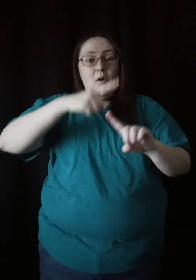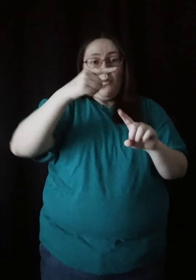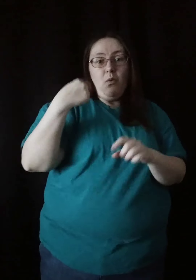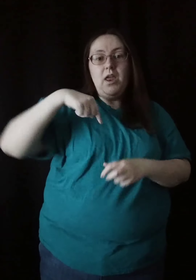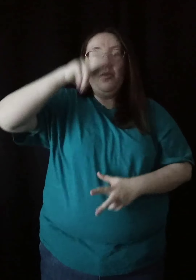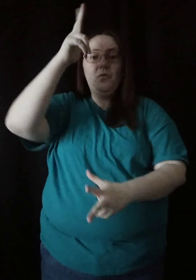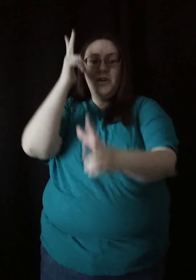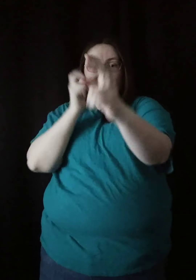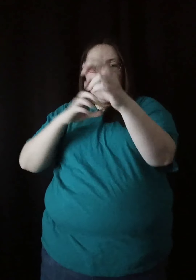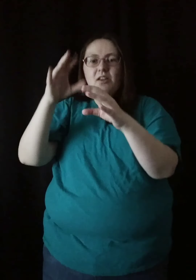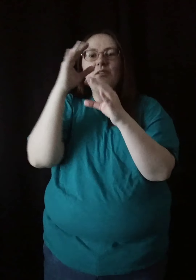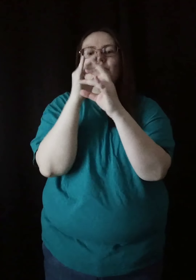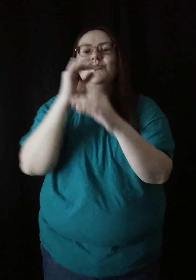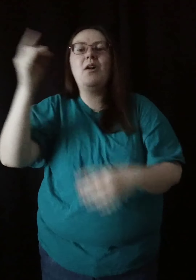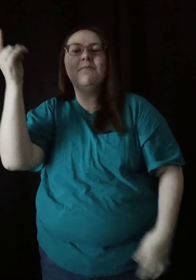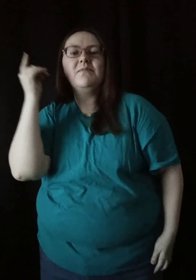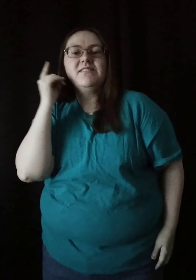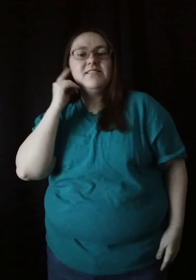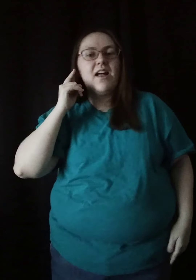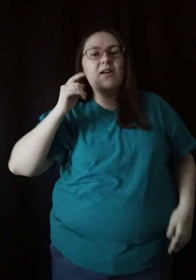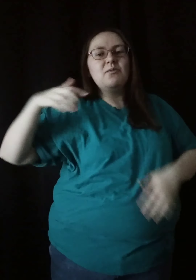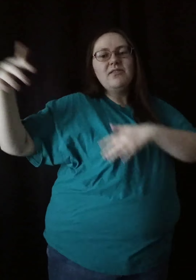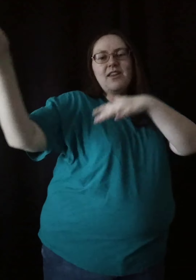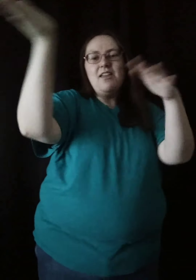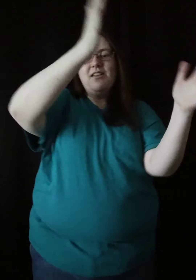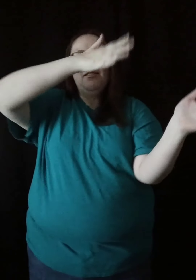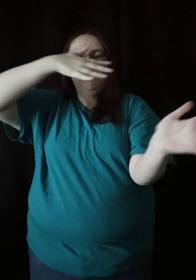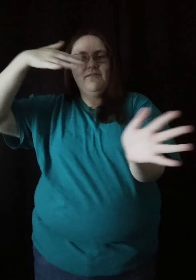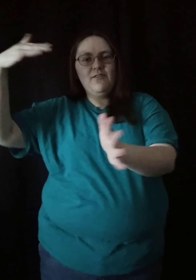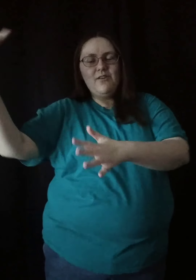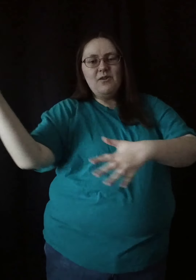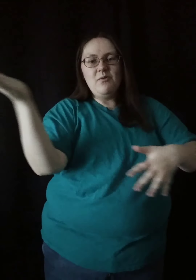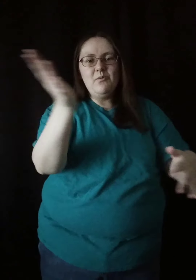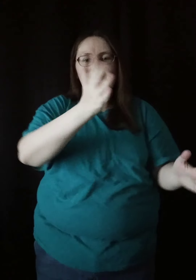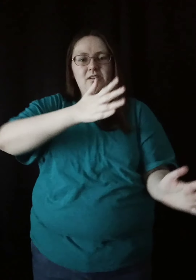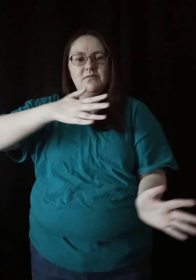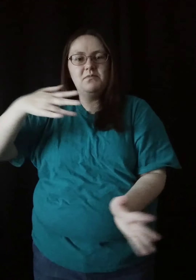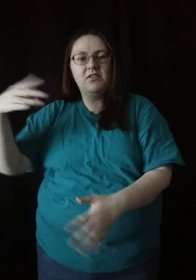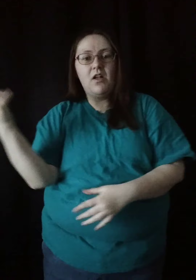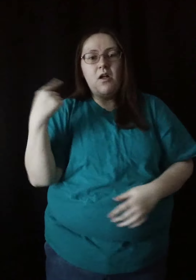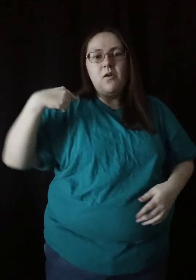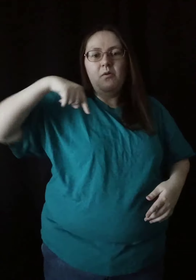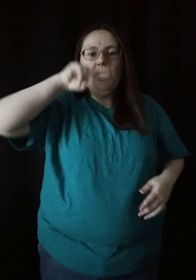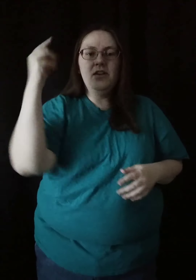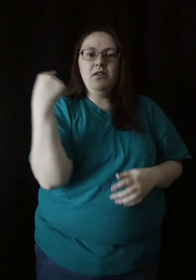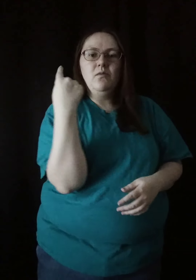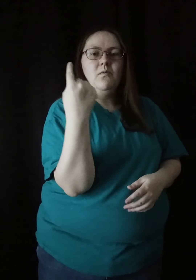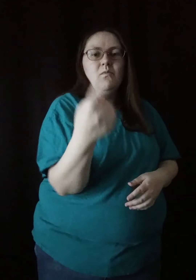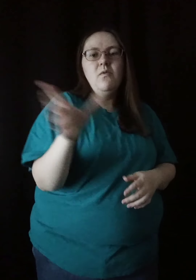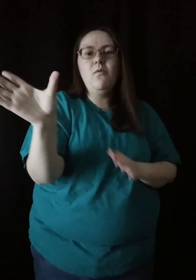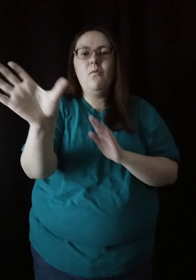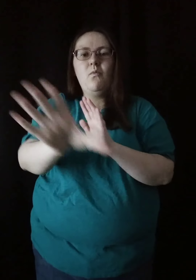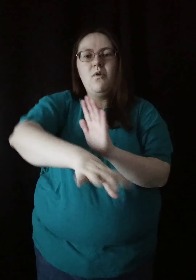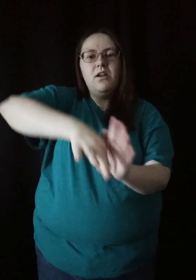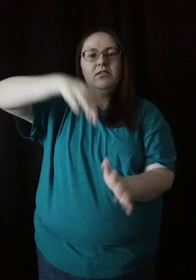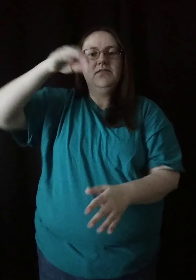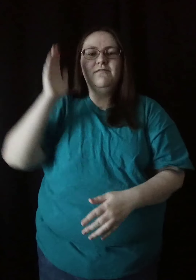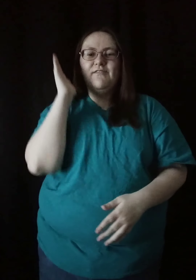When we hear the trumpet sound and the four winds blow We will be the ones